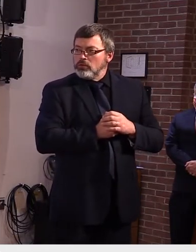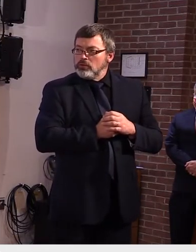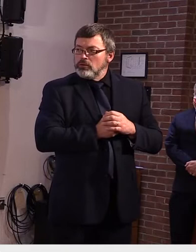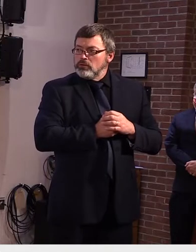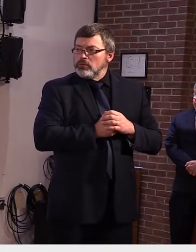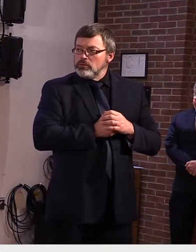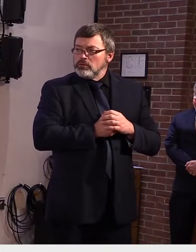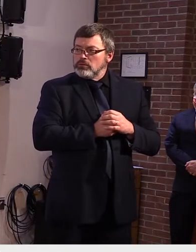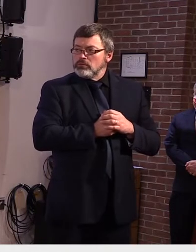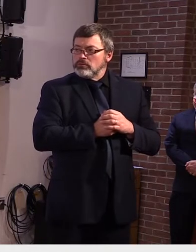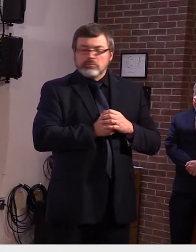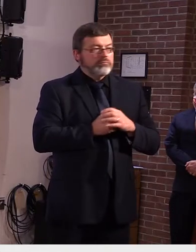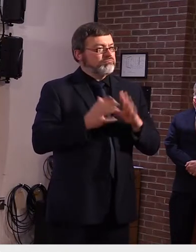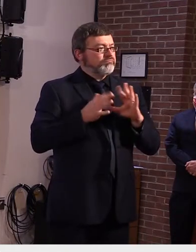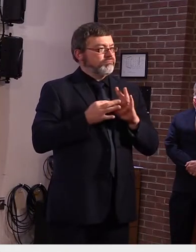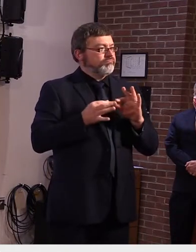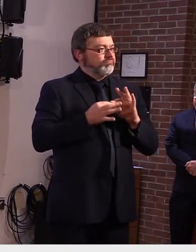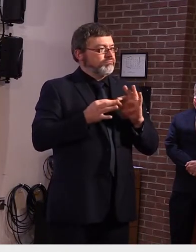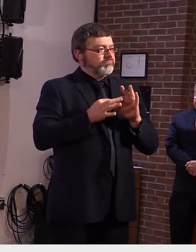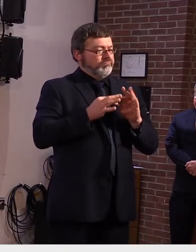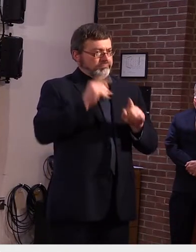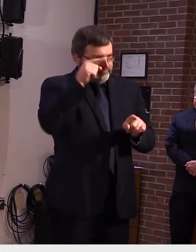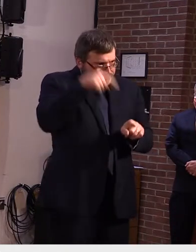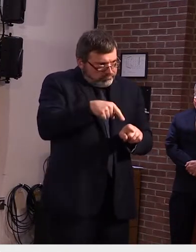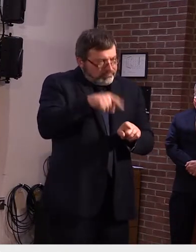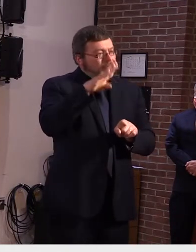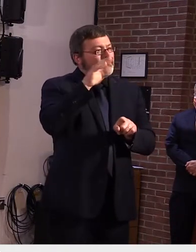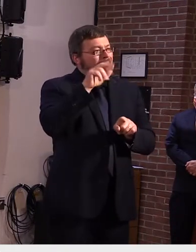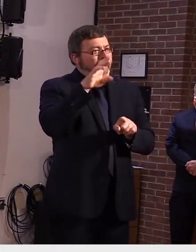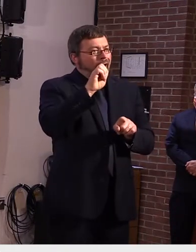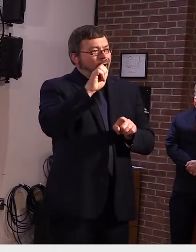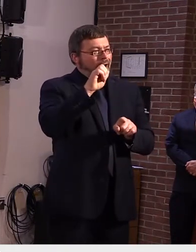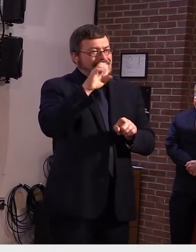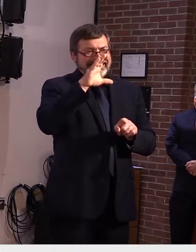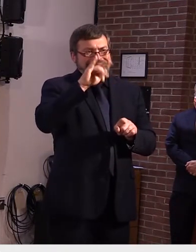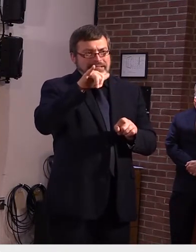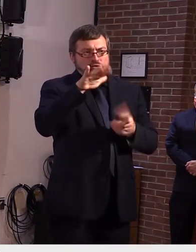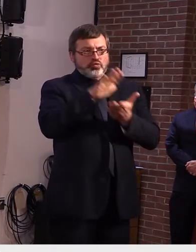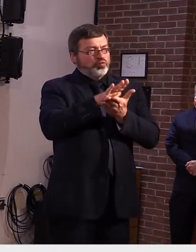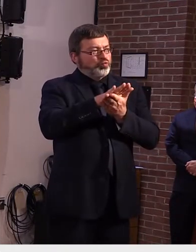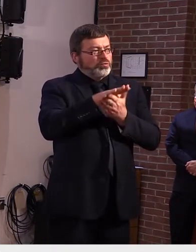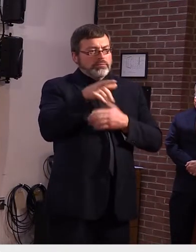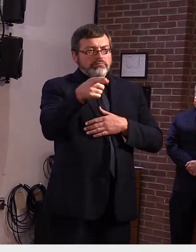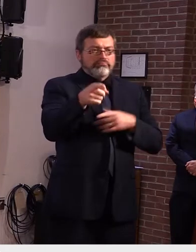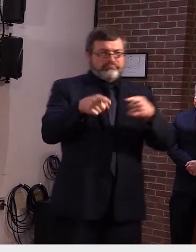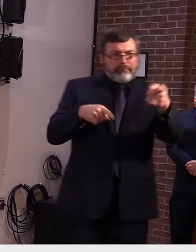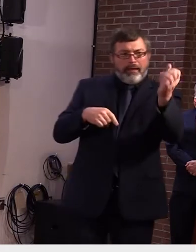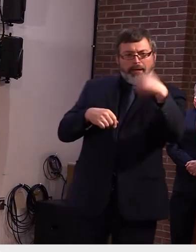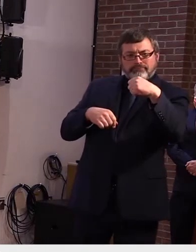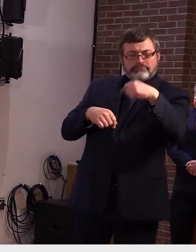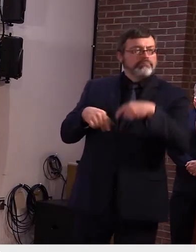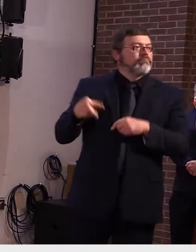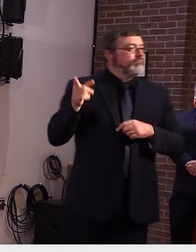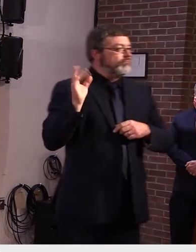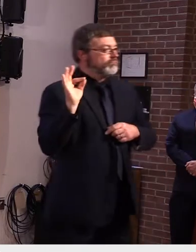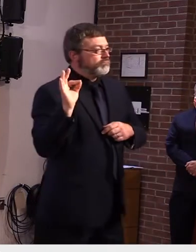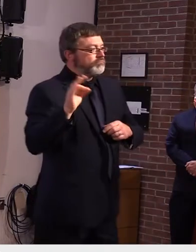um the berry city school you said barry city elementary middle school yes